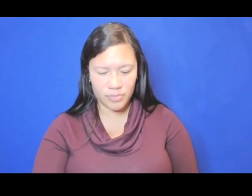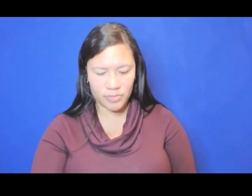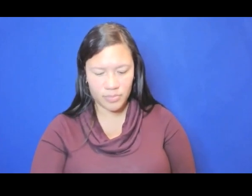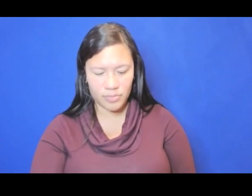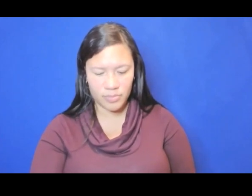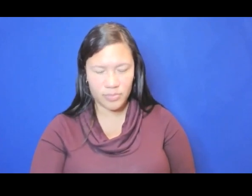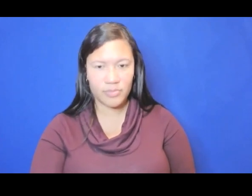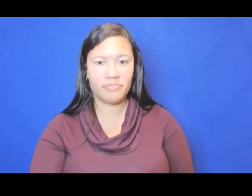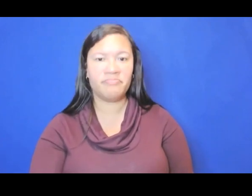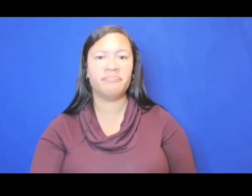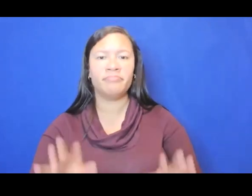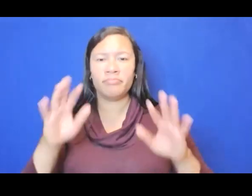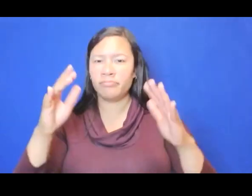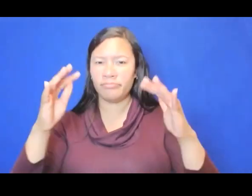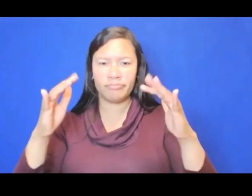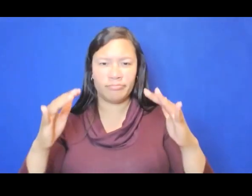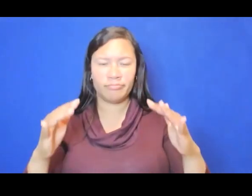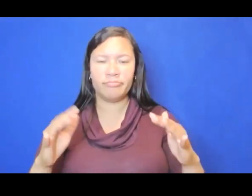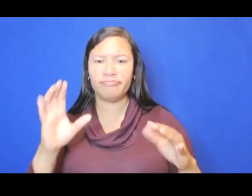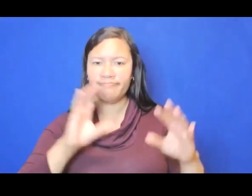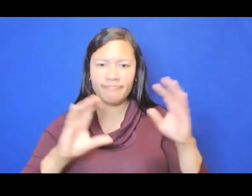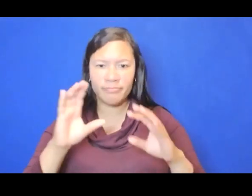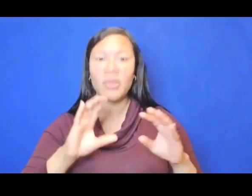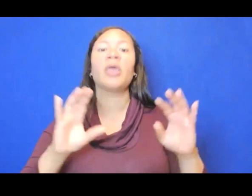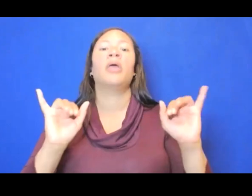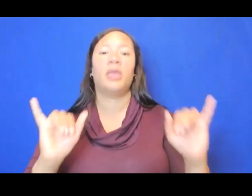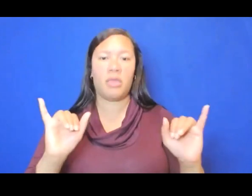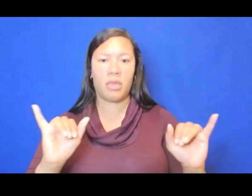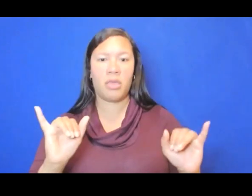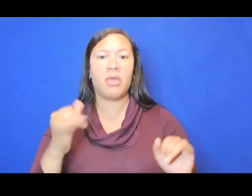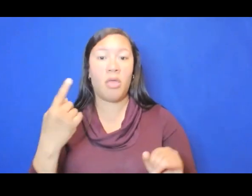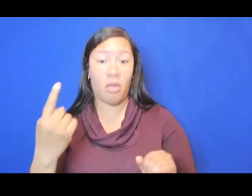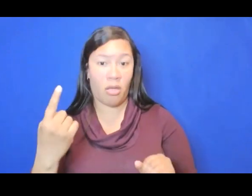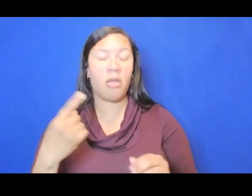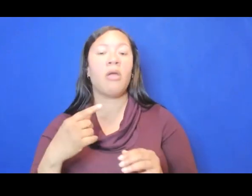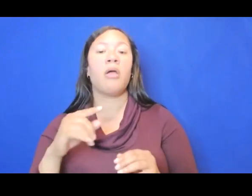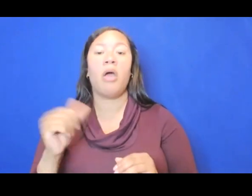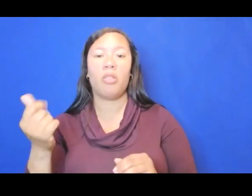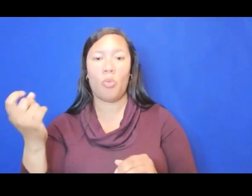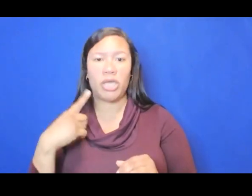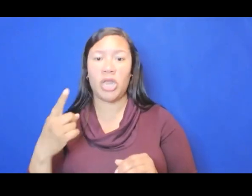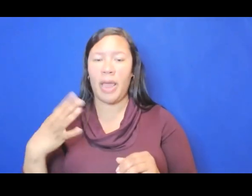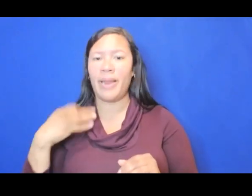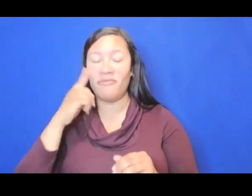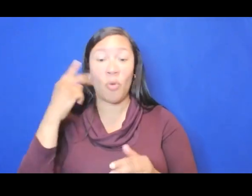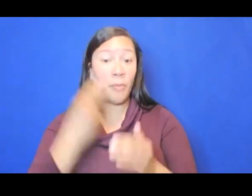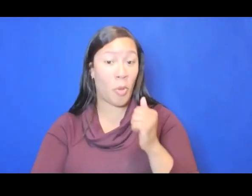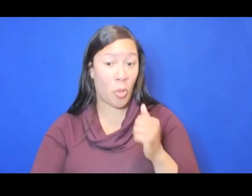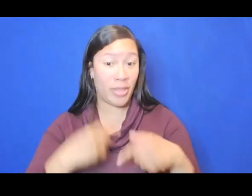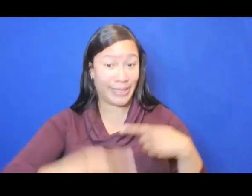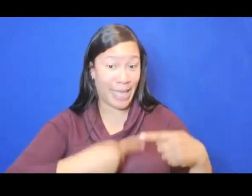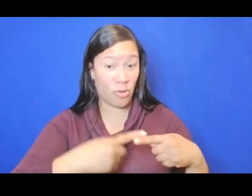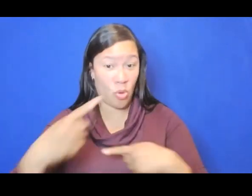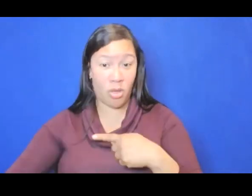Sorry, I'm trying to find. Okay. Here's one. Can you apply to both cycles? So I think this means can you apply to the